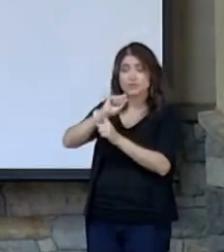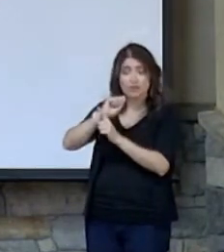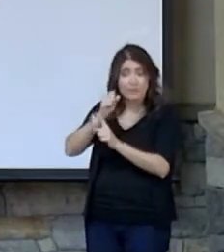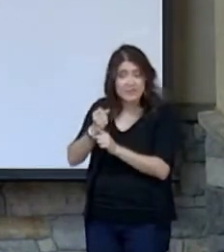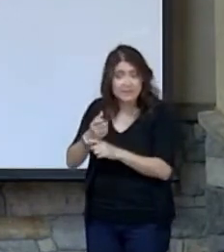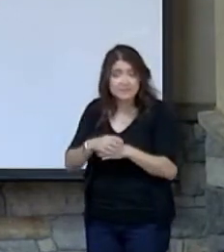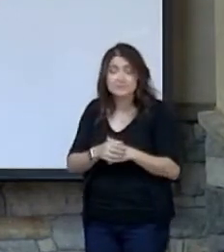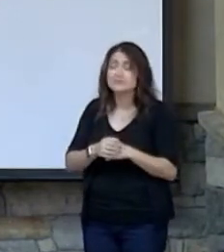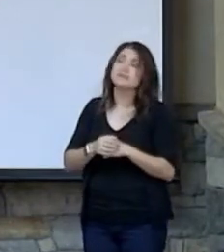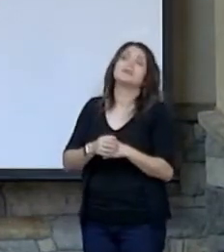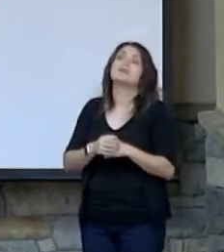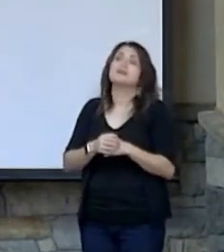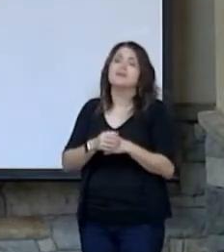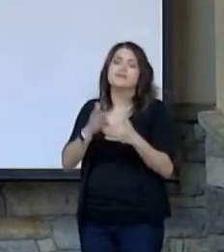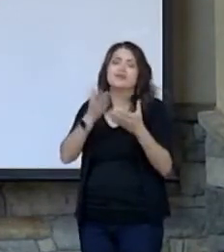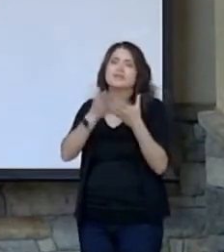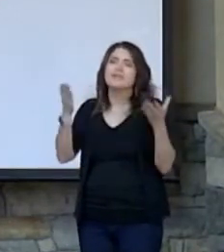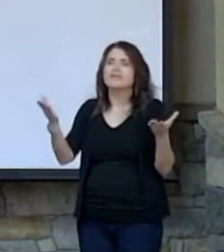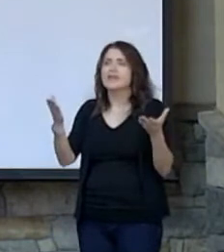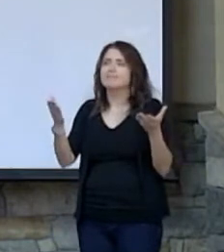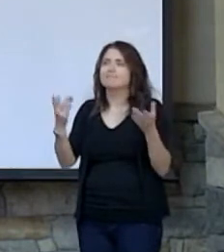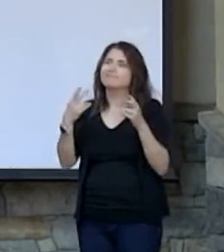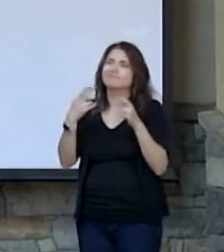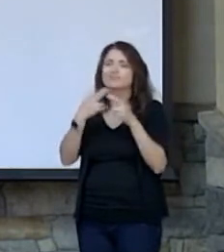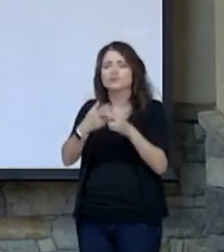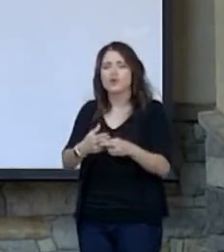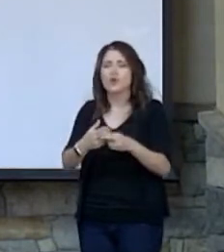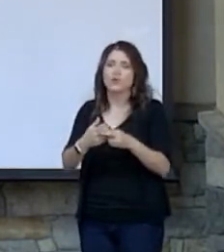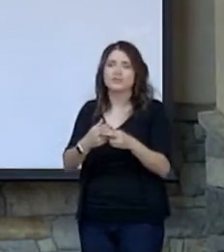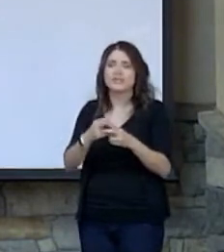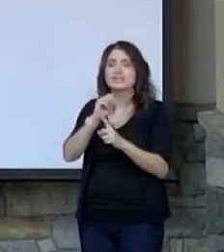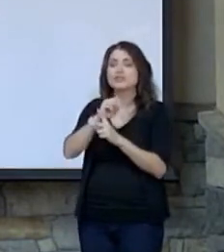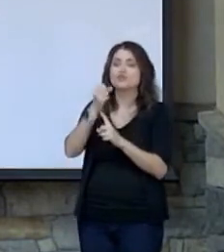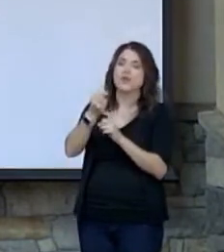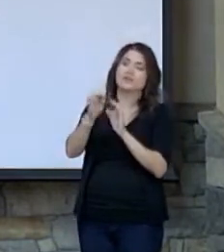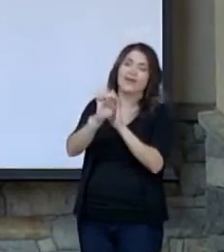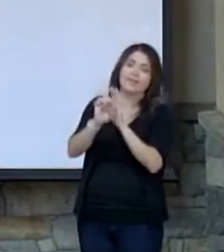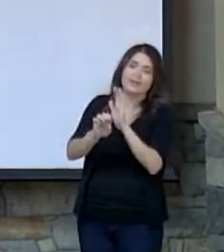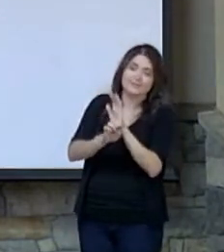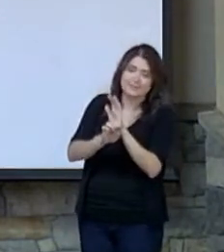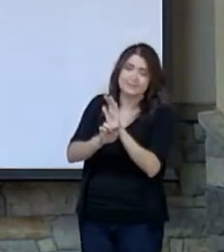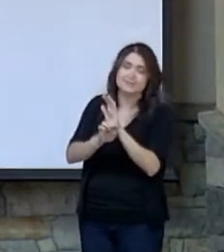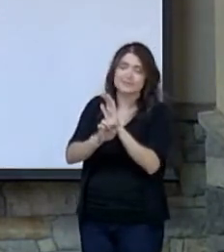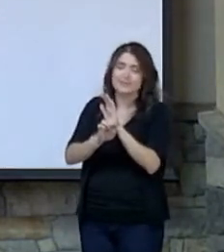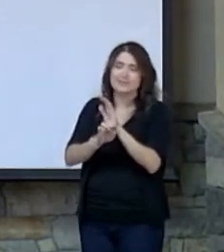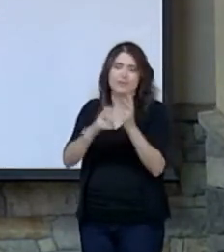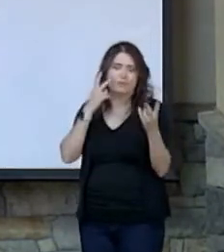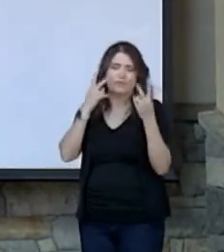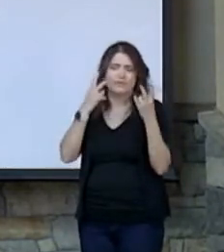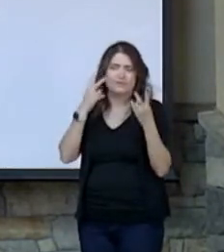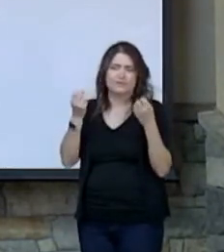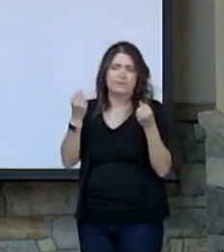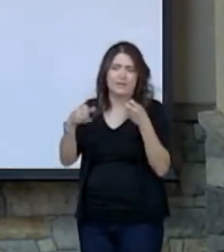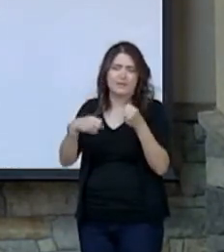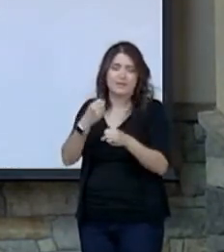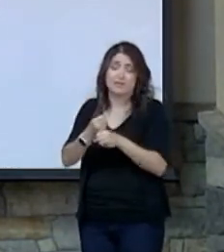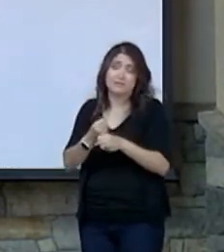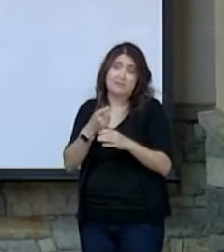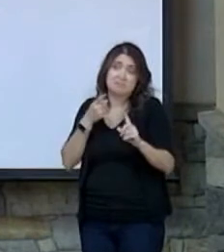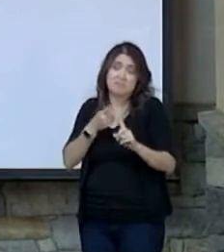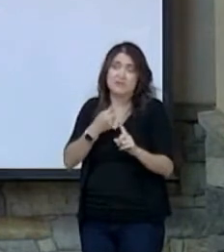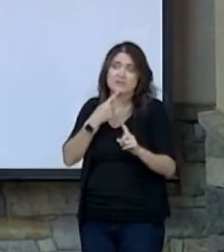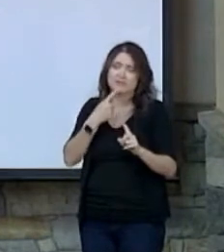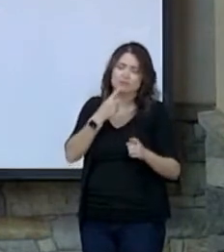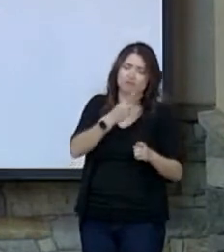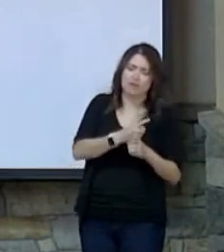There's a thing known as situational ethics that is prevalent and has been now for many years that basically says what's